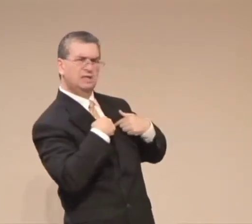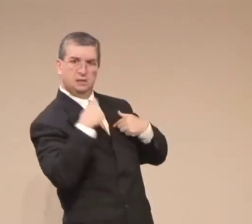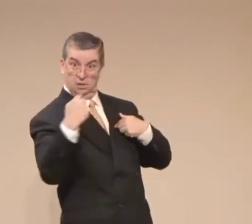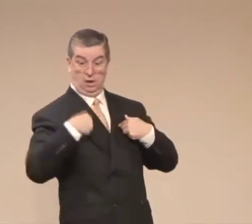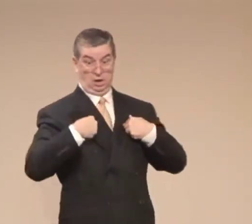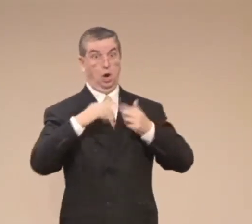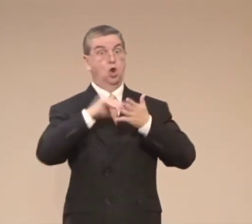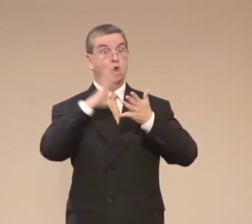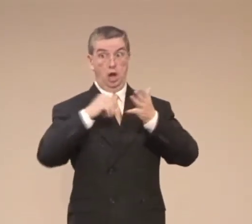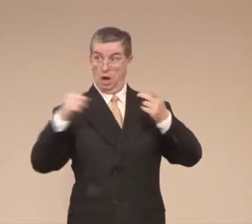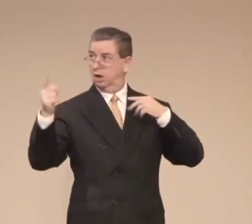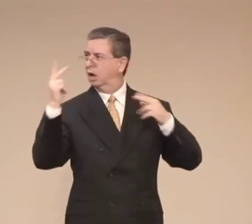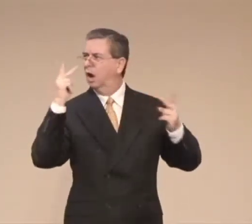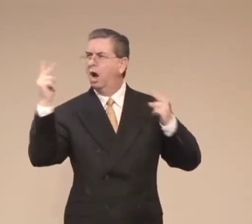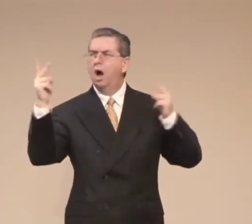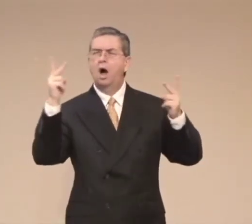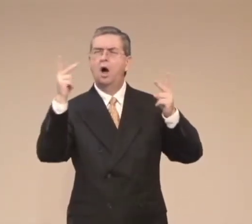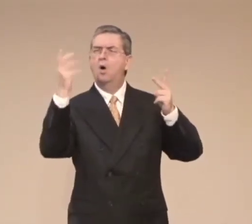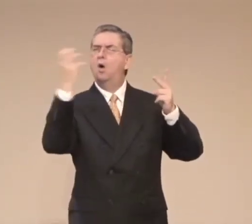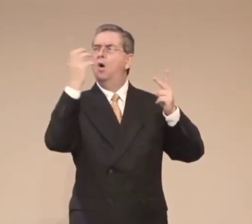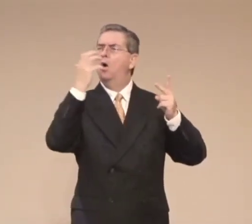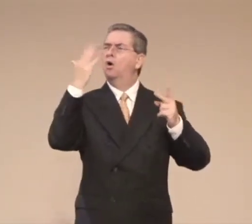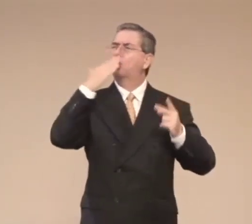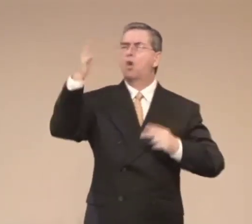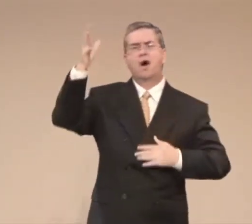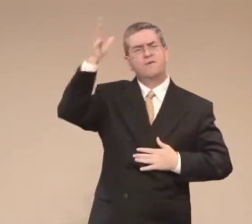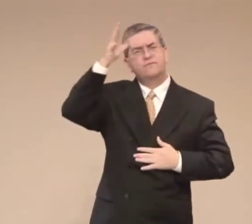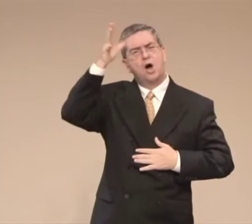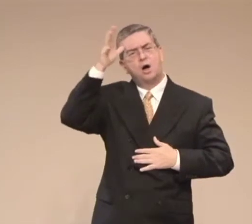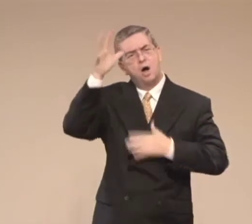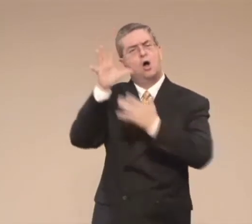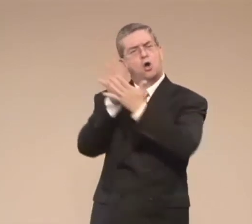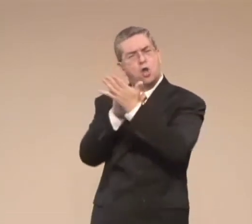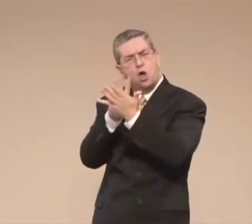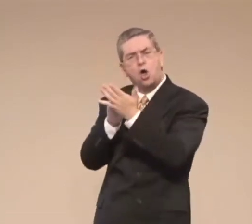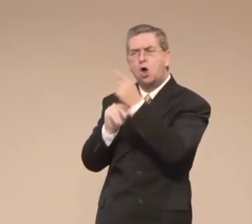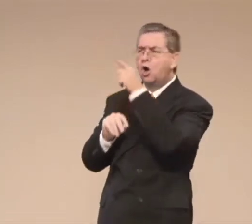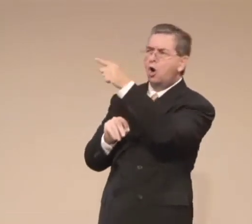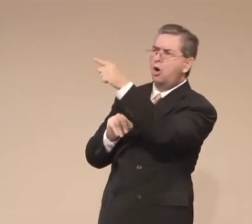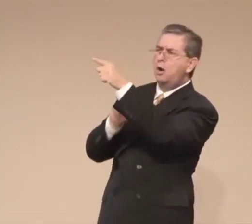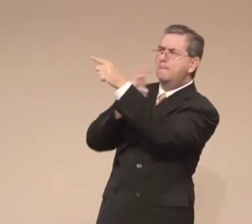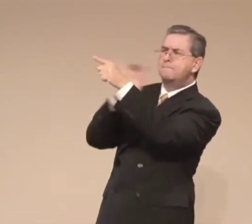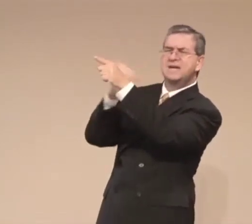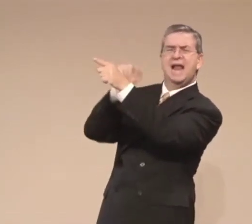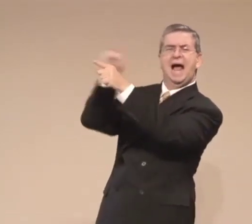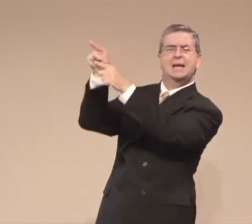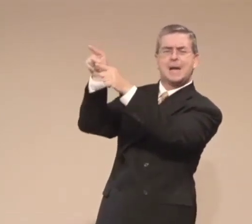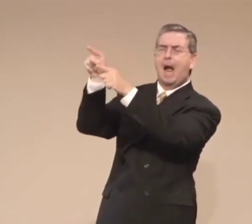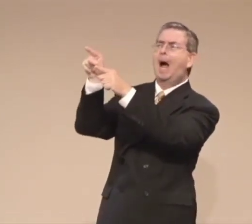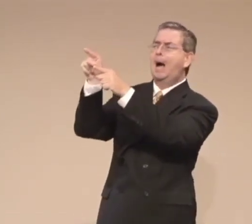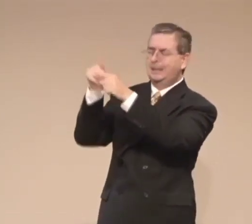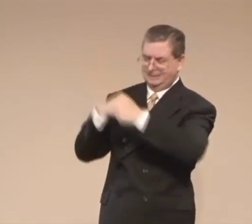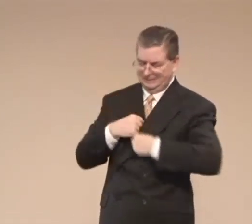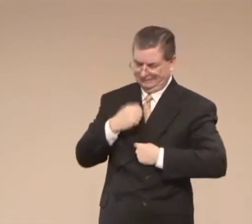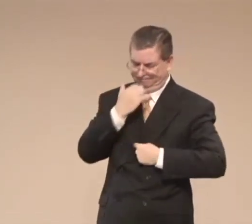So there's many places where we can receive the character that we develop within ourselves.